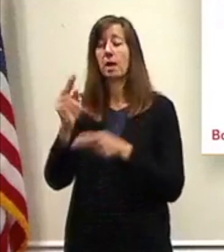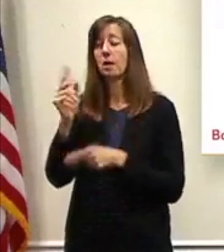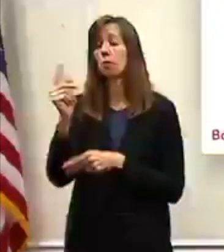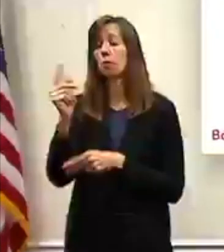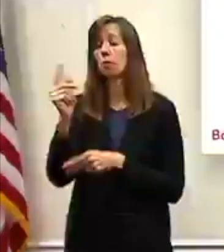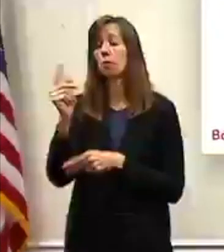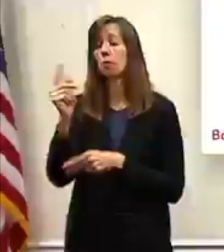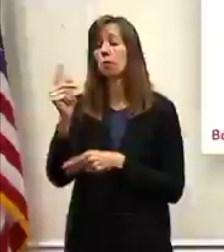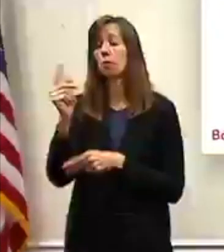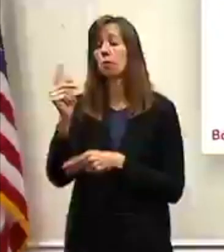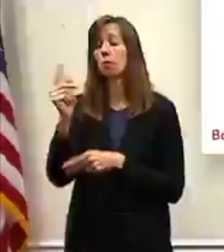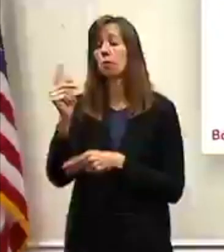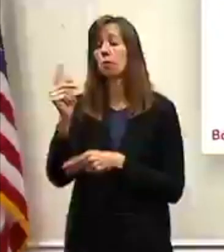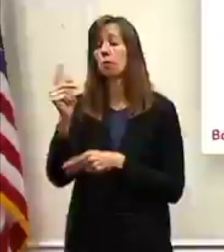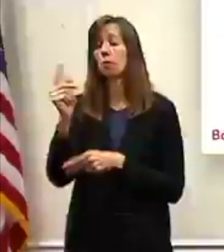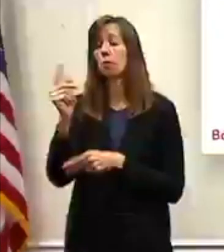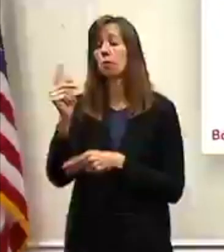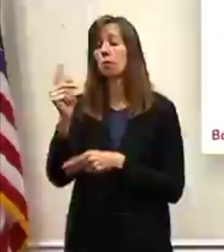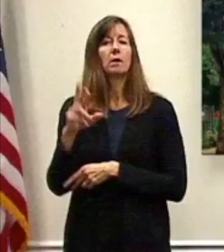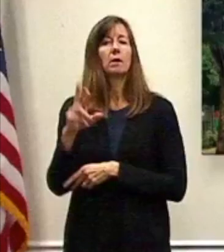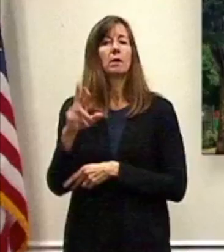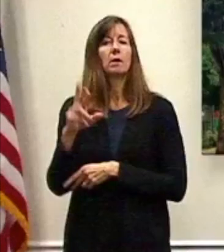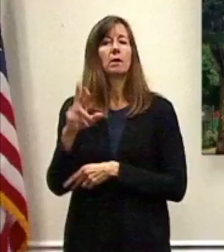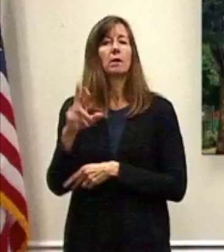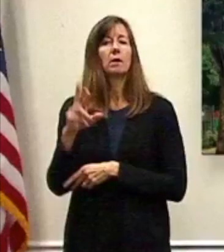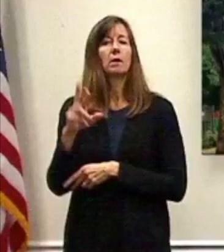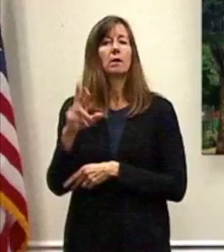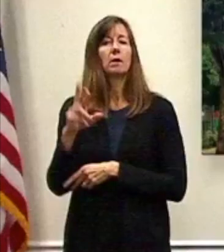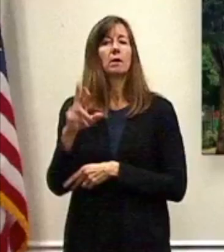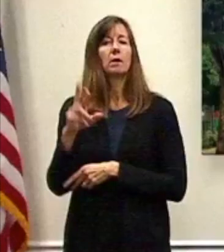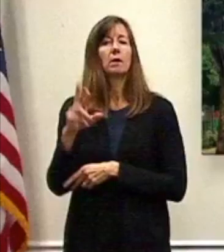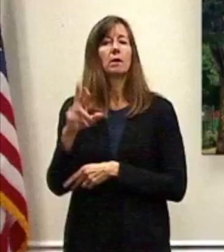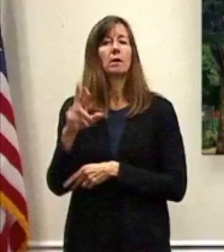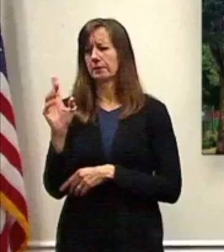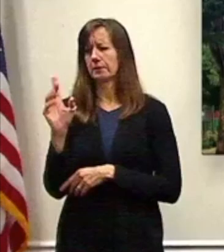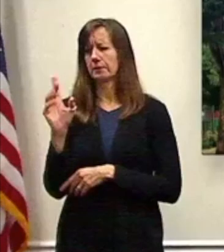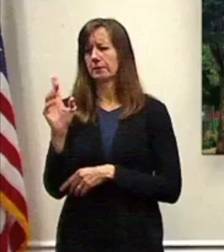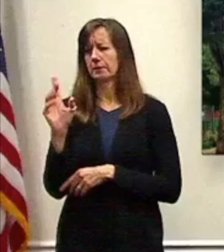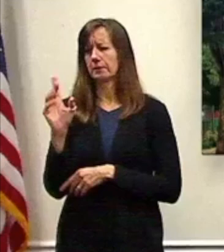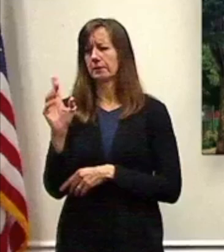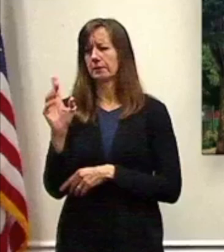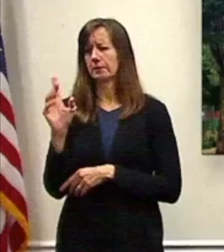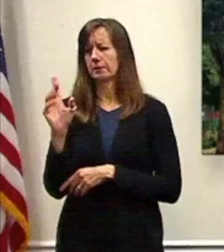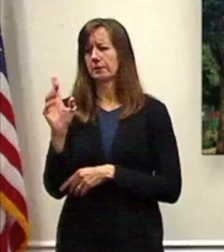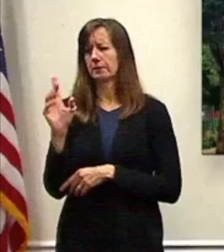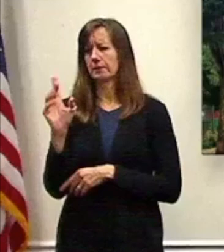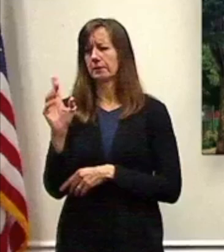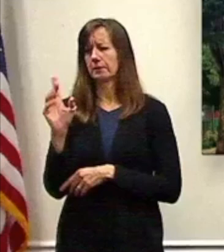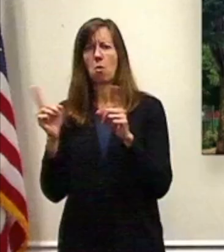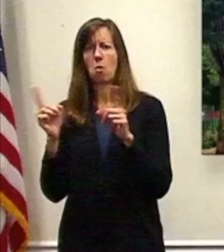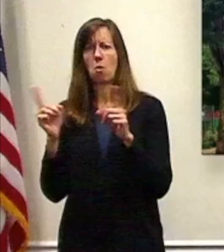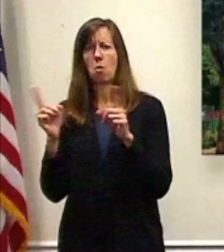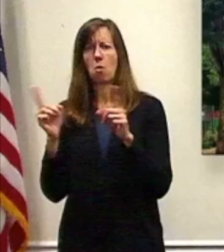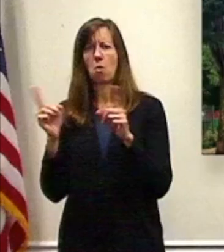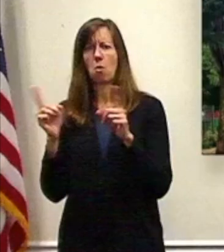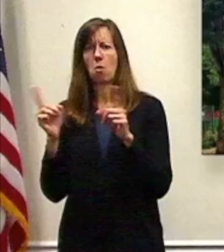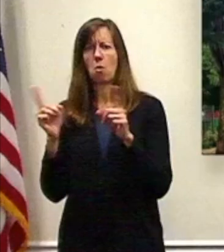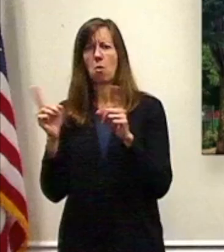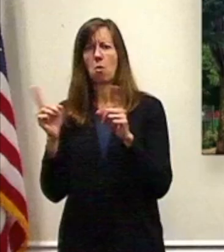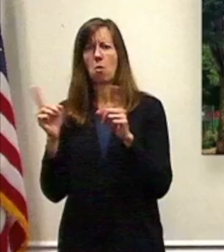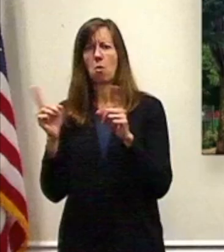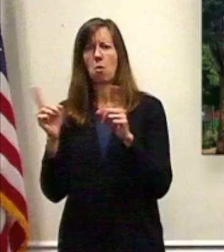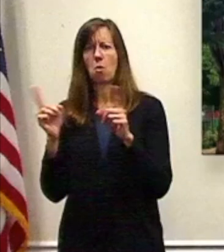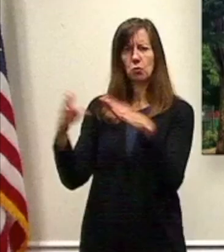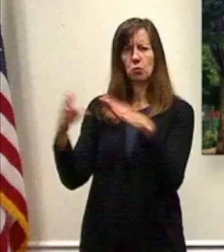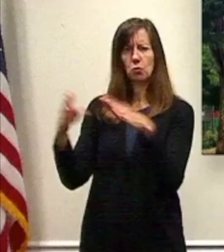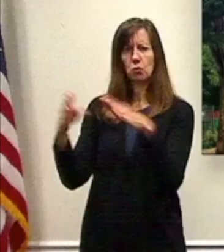when will DMV? You need to, you can go to the DMV by appointment. So the